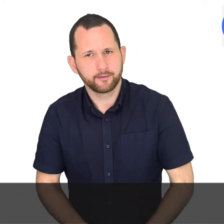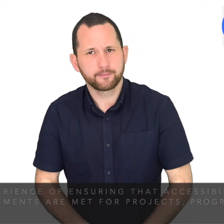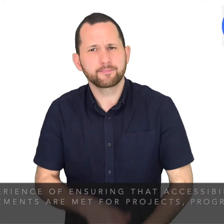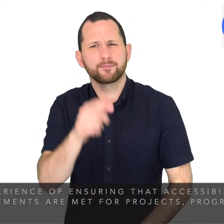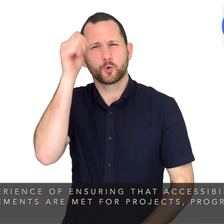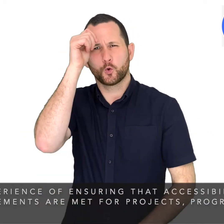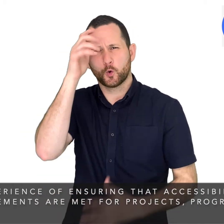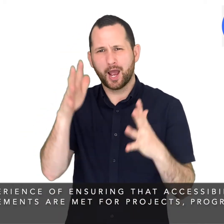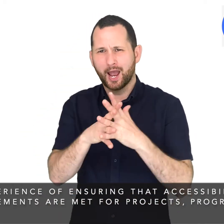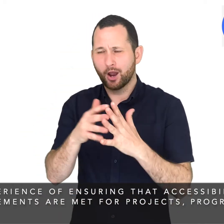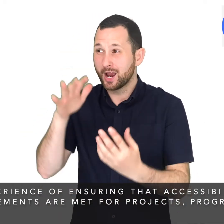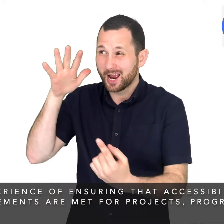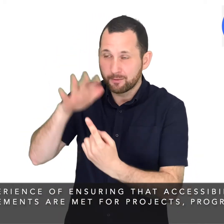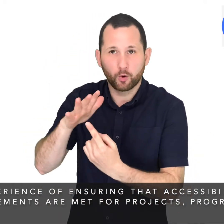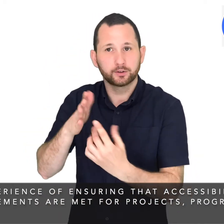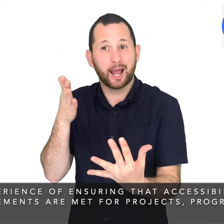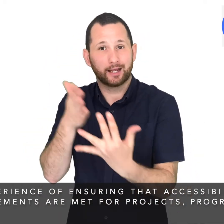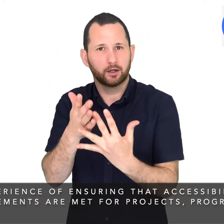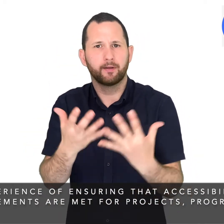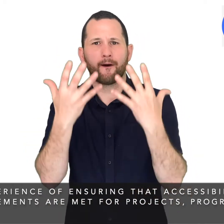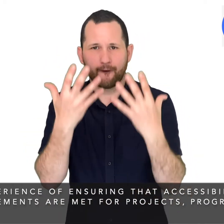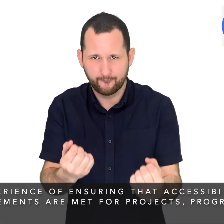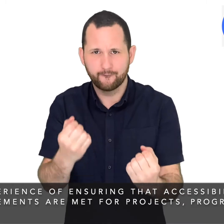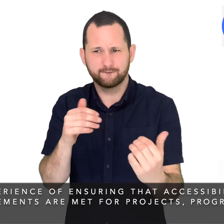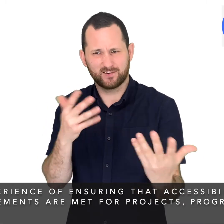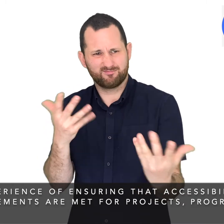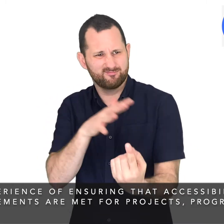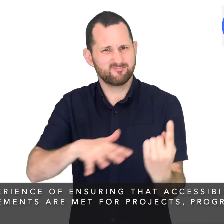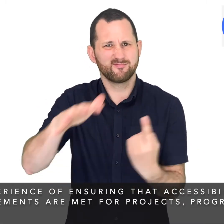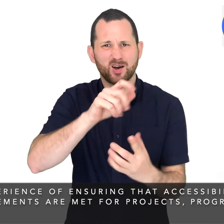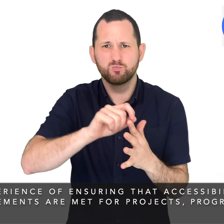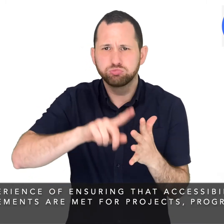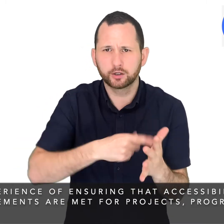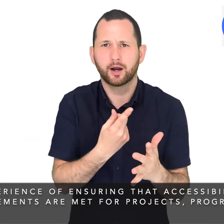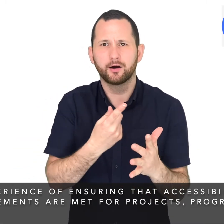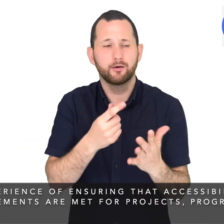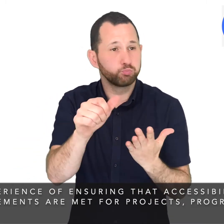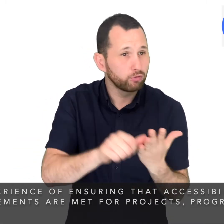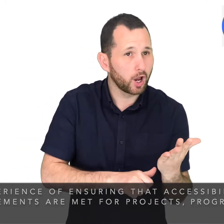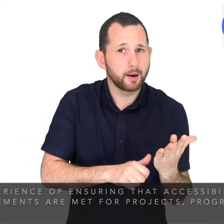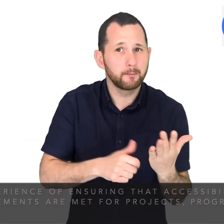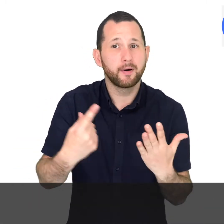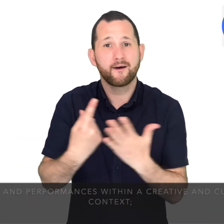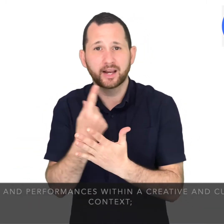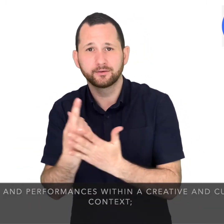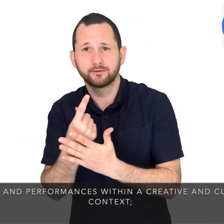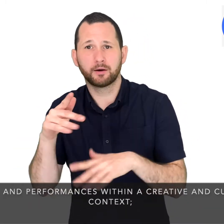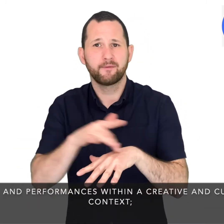Experience of ensuring that accessibility requirements are met for projects, programs, events and